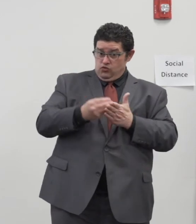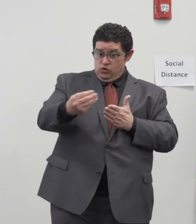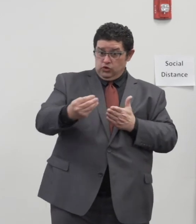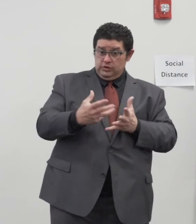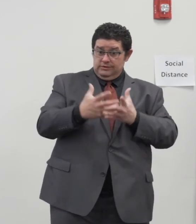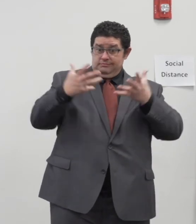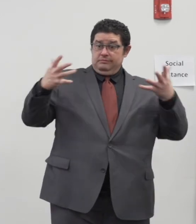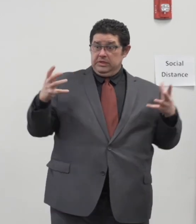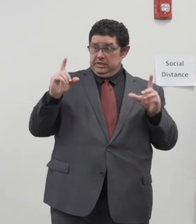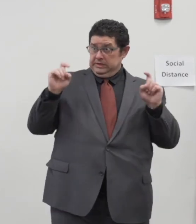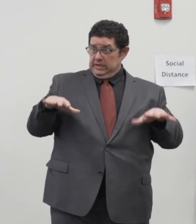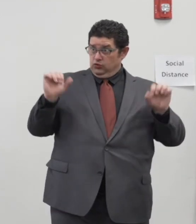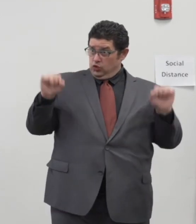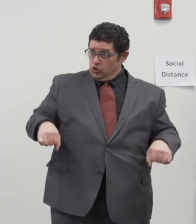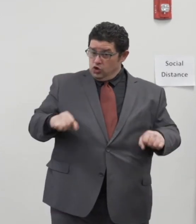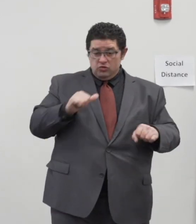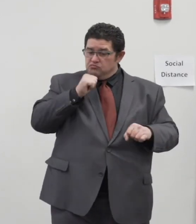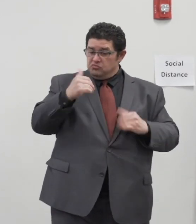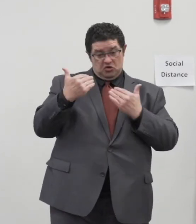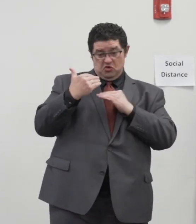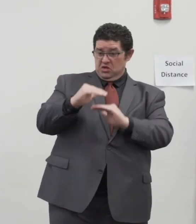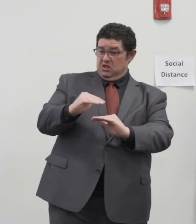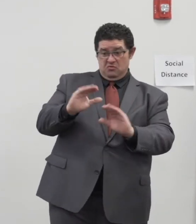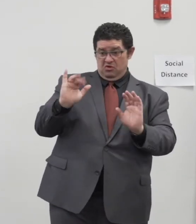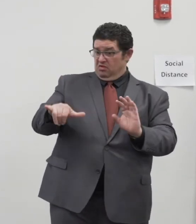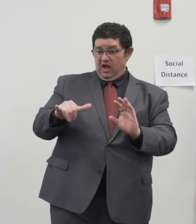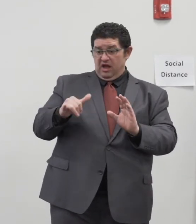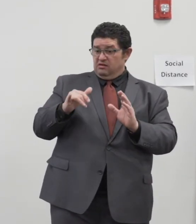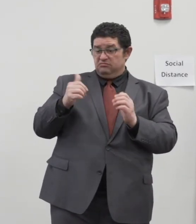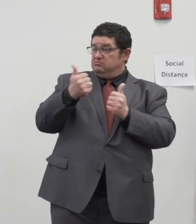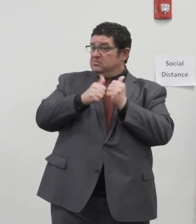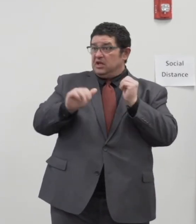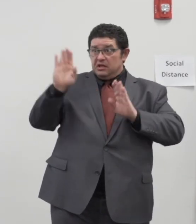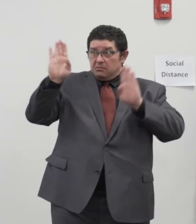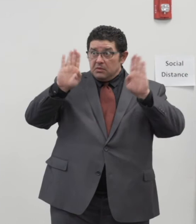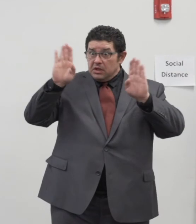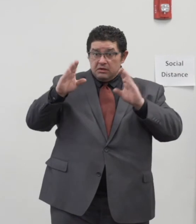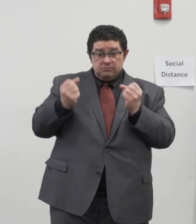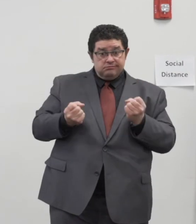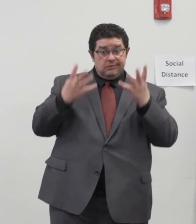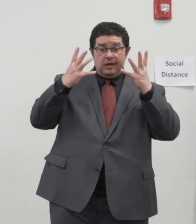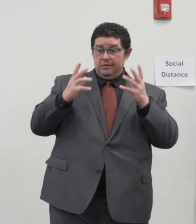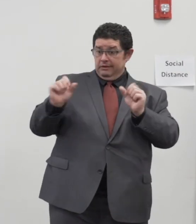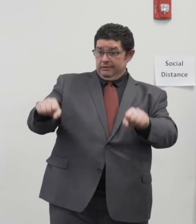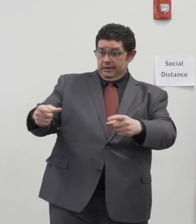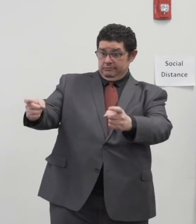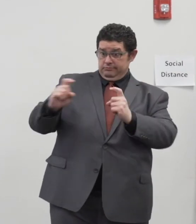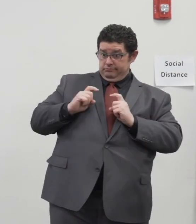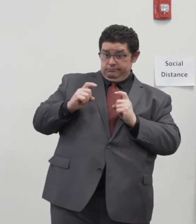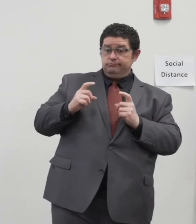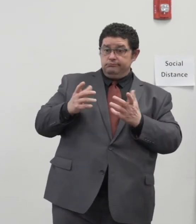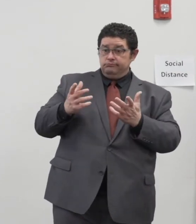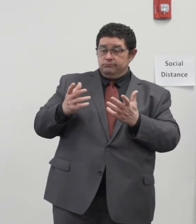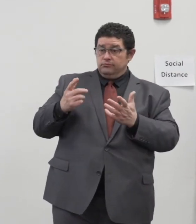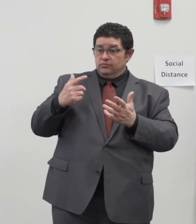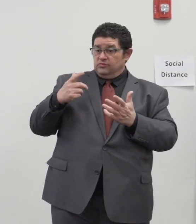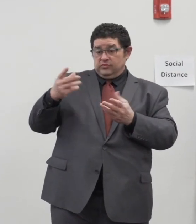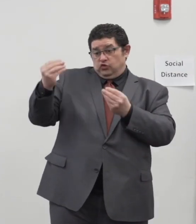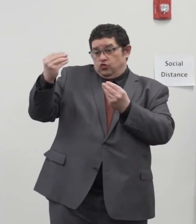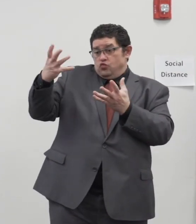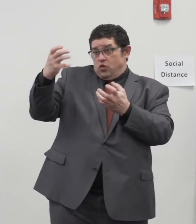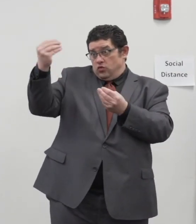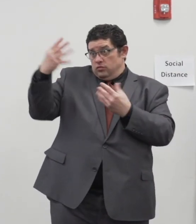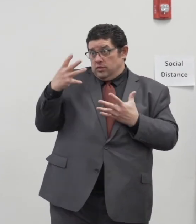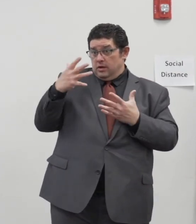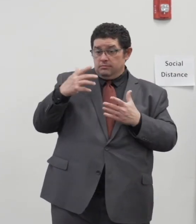as we could we didn't put a limit on that for anyone to bid on how many tests they could supply us and we just asked them to tell us what that would cost and we'll